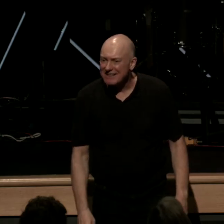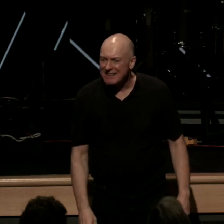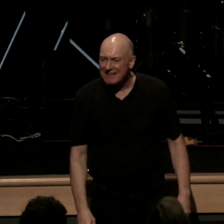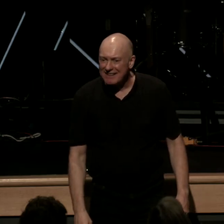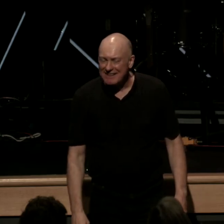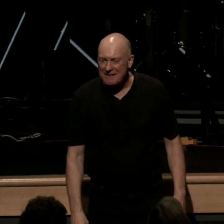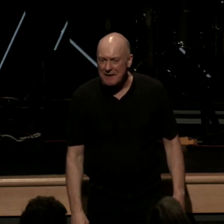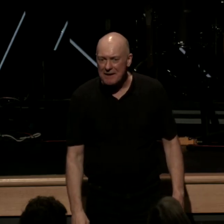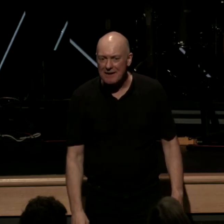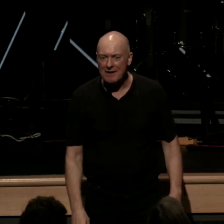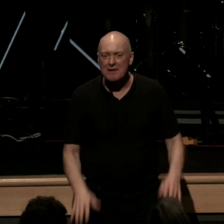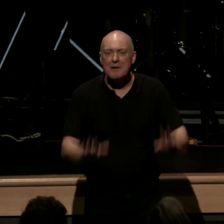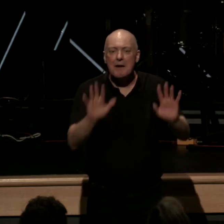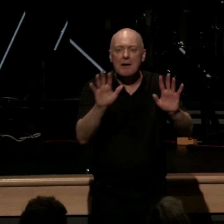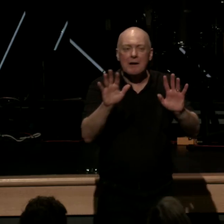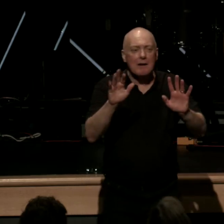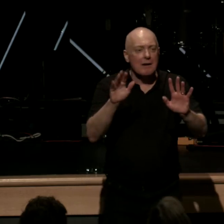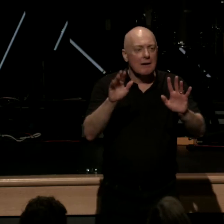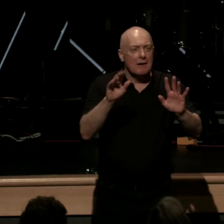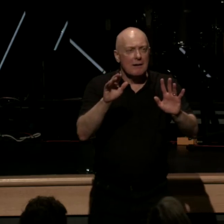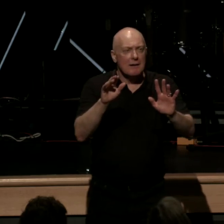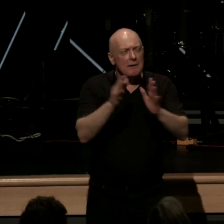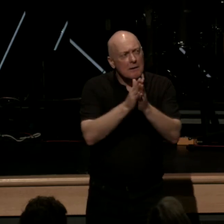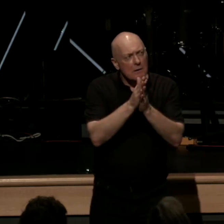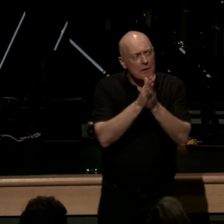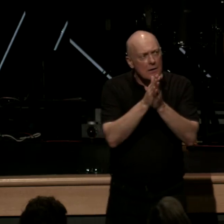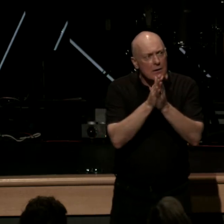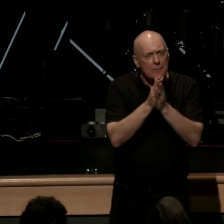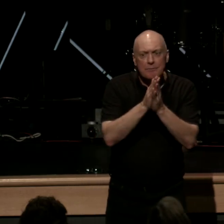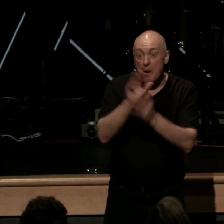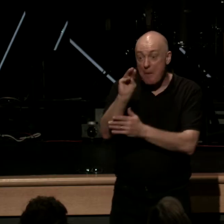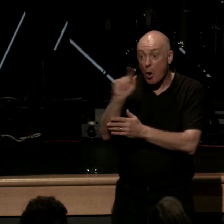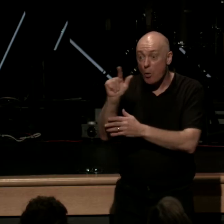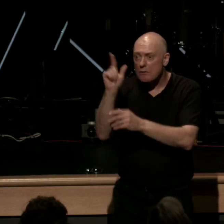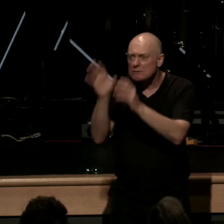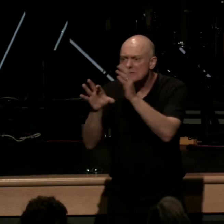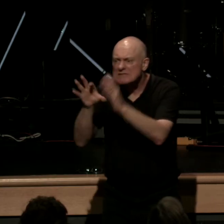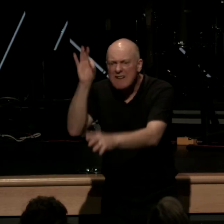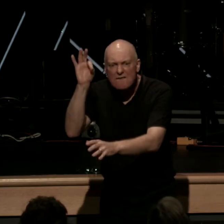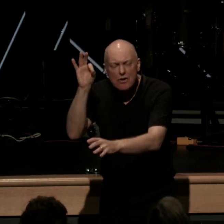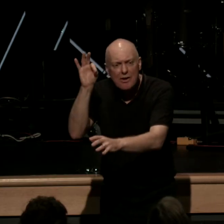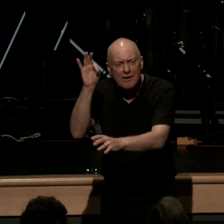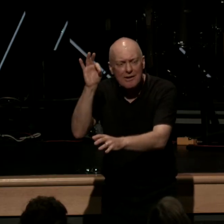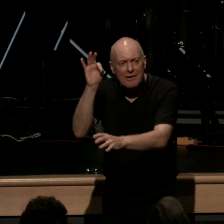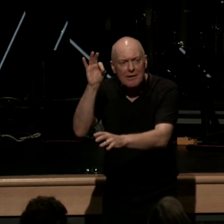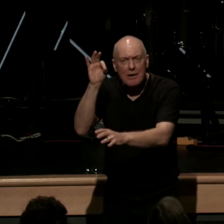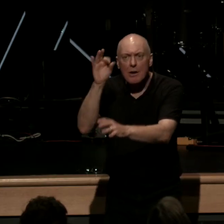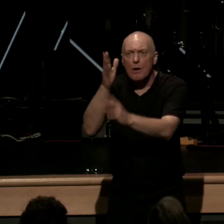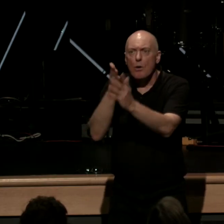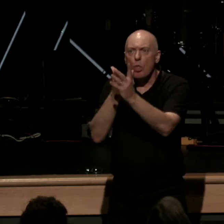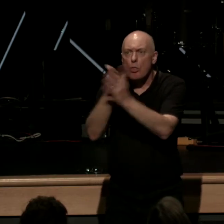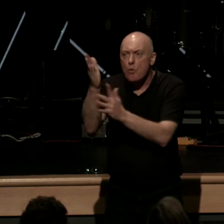again it was this massive needing dilemma which would lead Luther to discover through solo scriptura